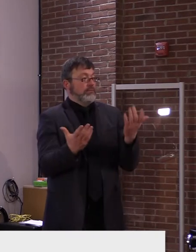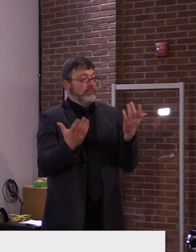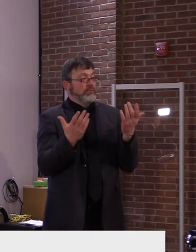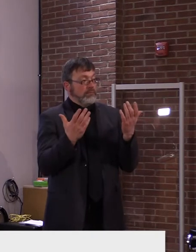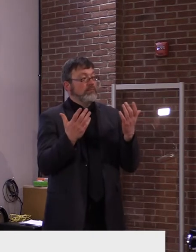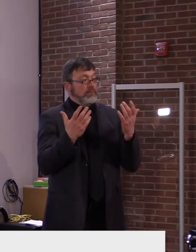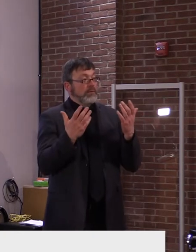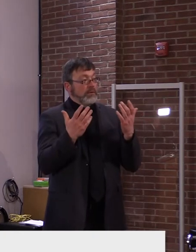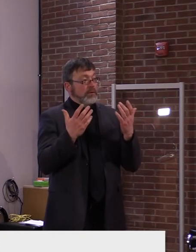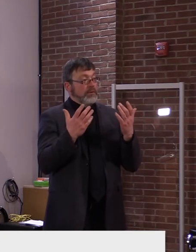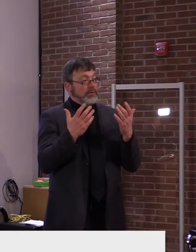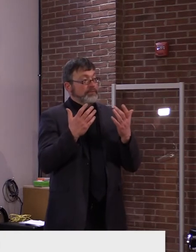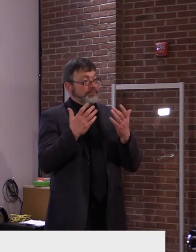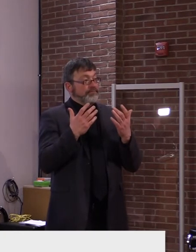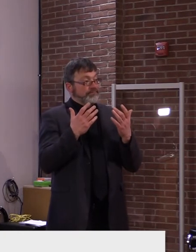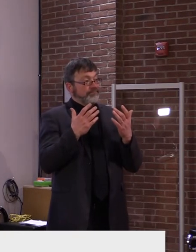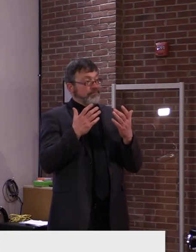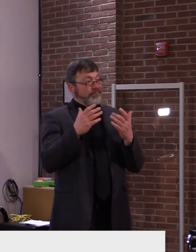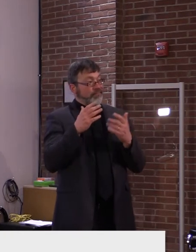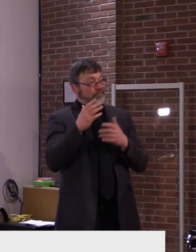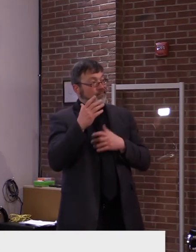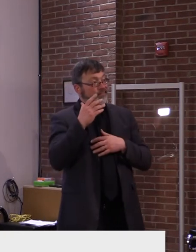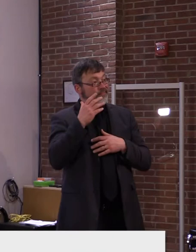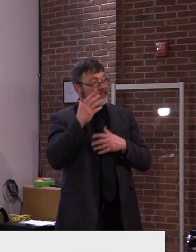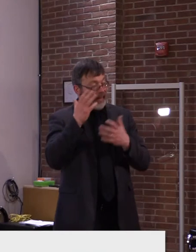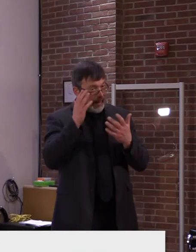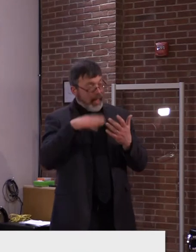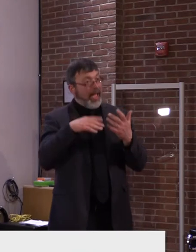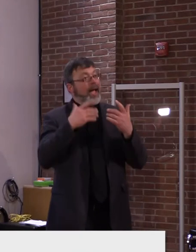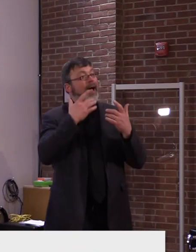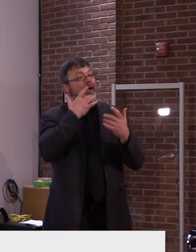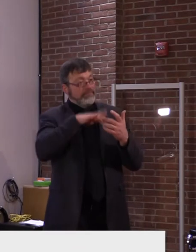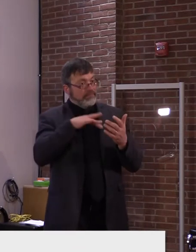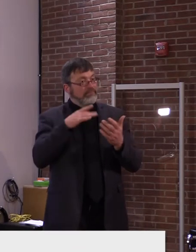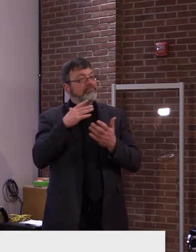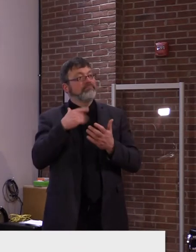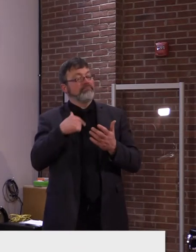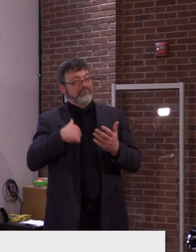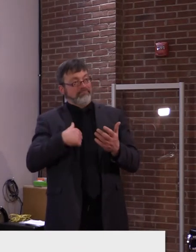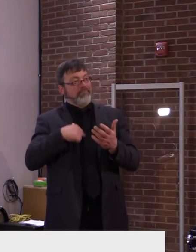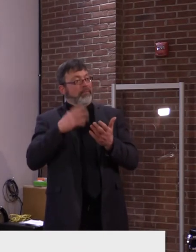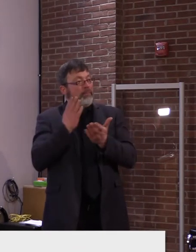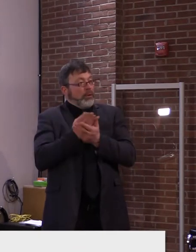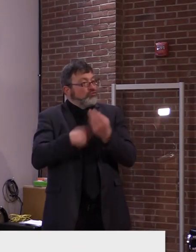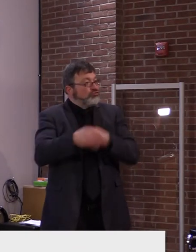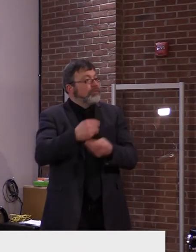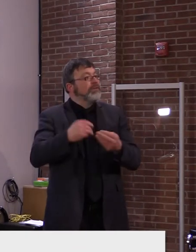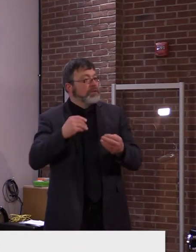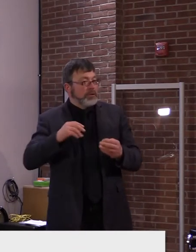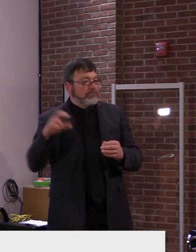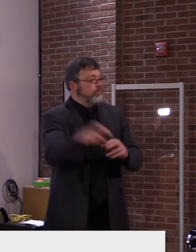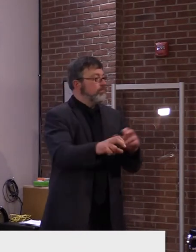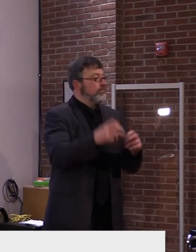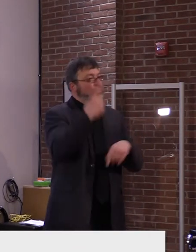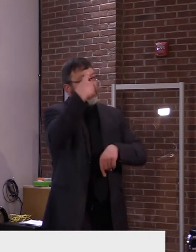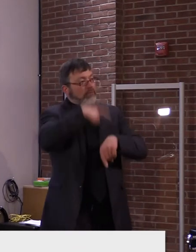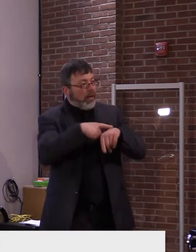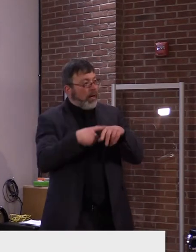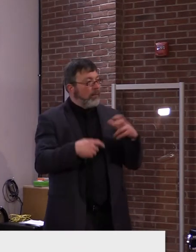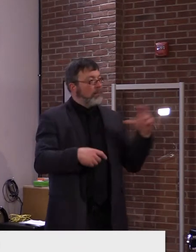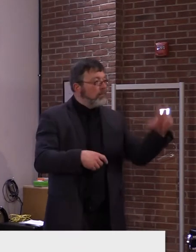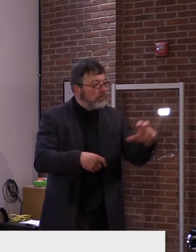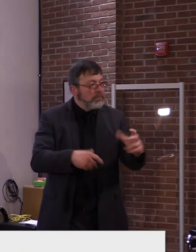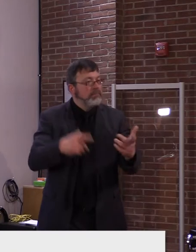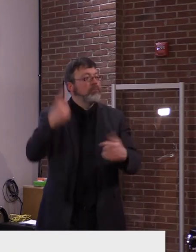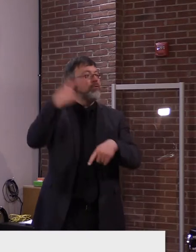ourselves with, uh, the one-time money, a couple hundred million dollars, if we invest those in the right areas, I think we can